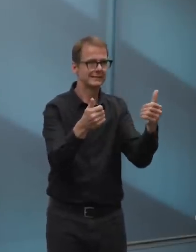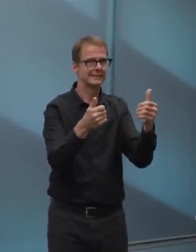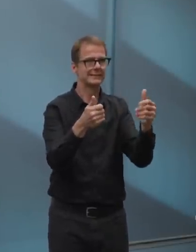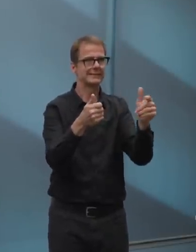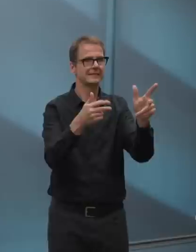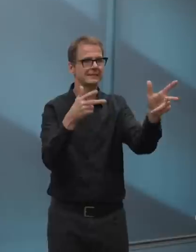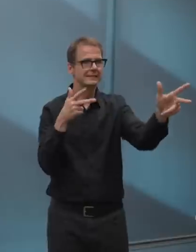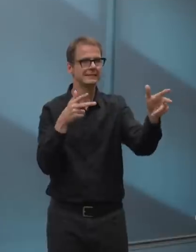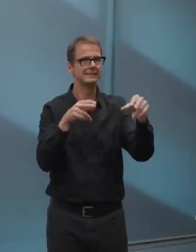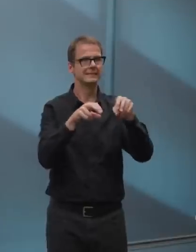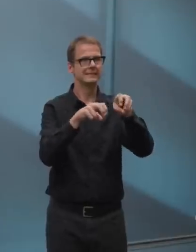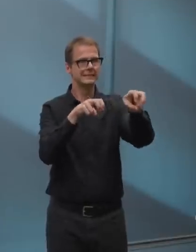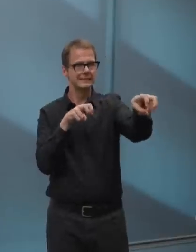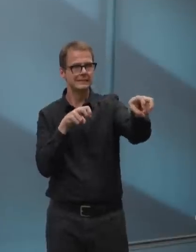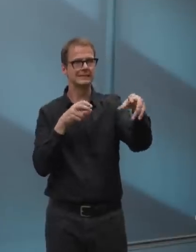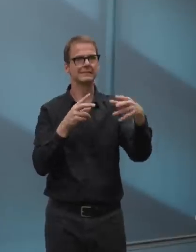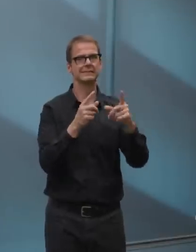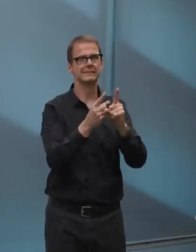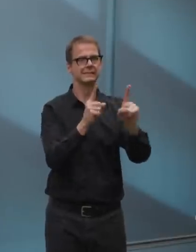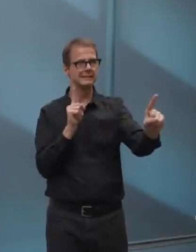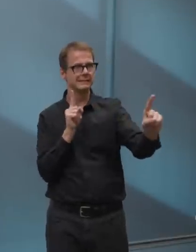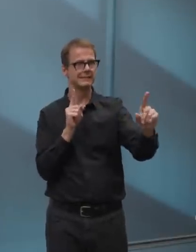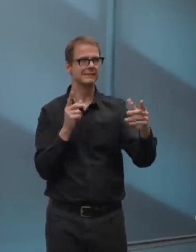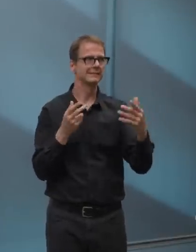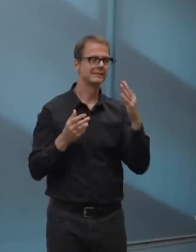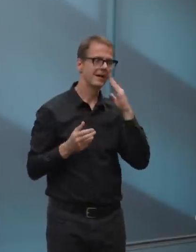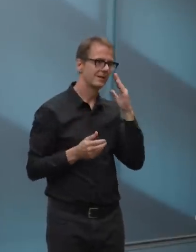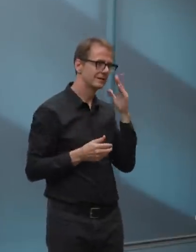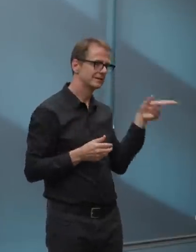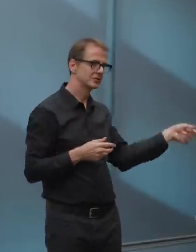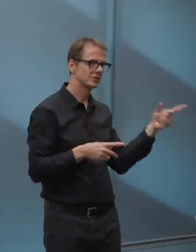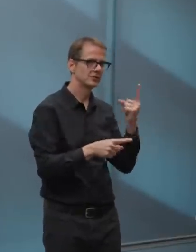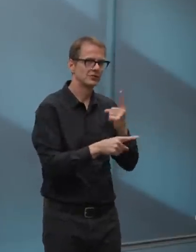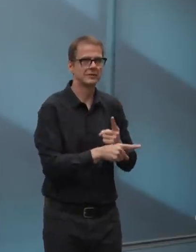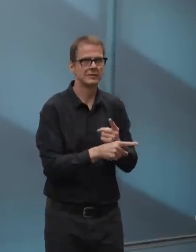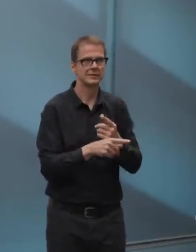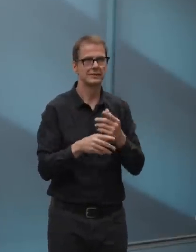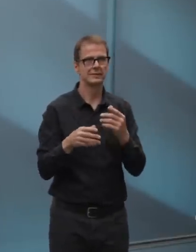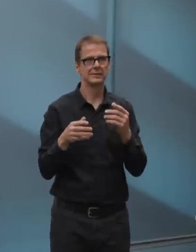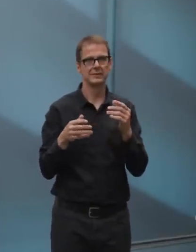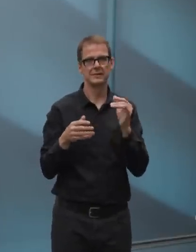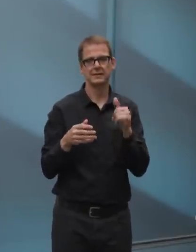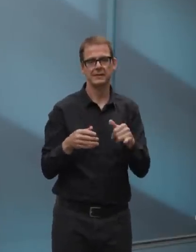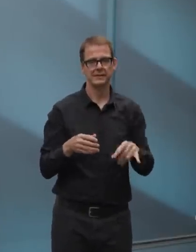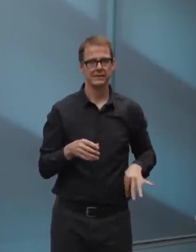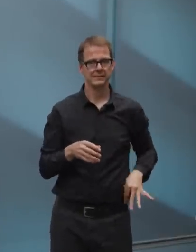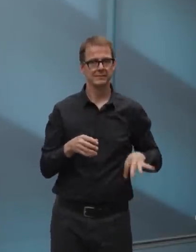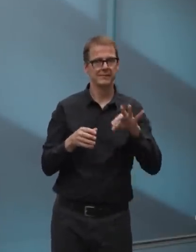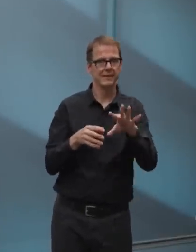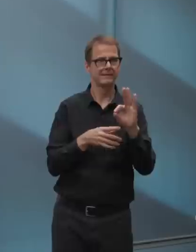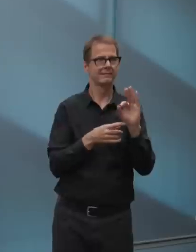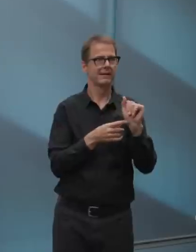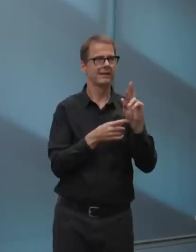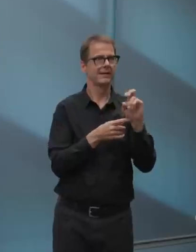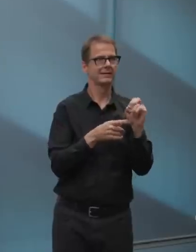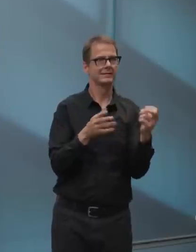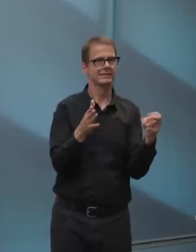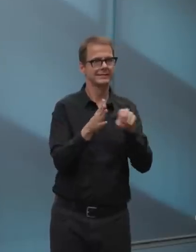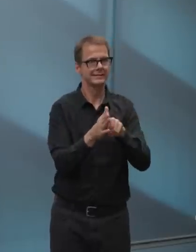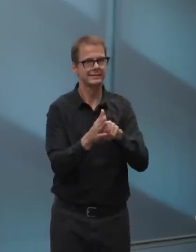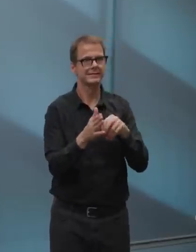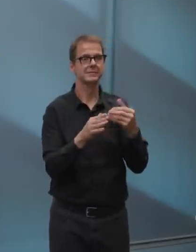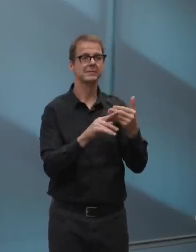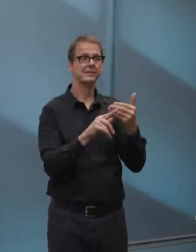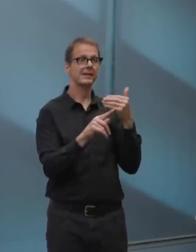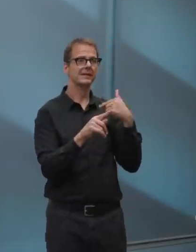So fares are a fare issue. I had hesitation at the time, to be honest, about, uh, eliminating fare collection, but, uh, the best advice that we